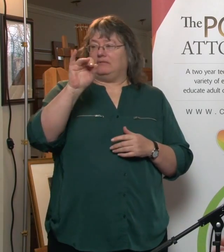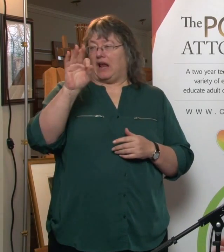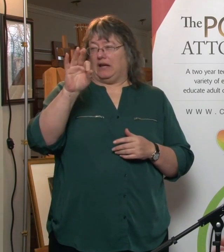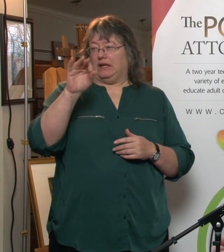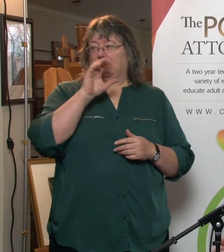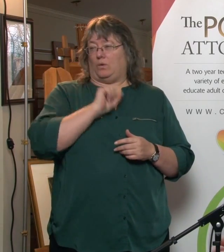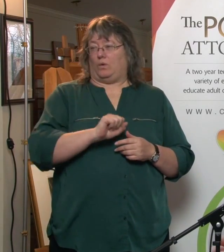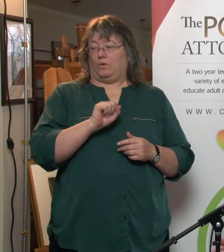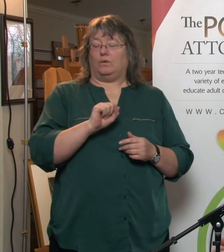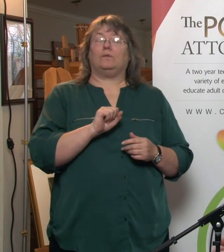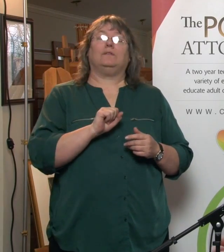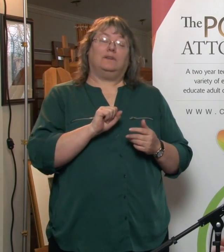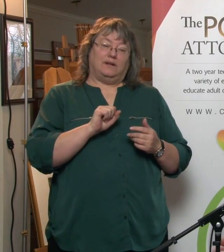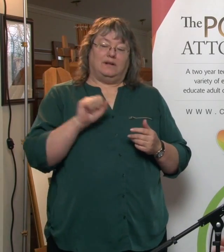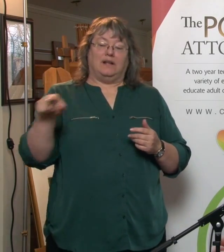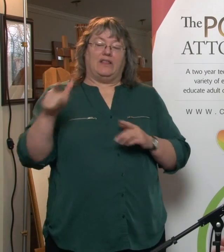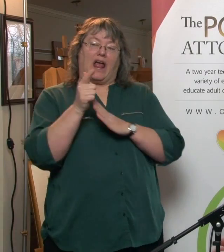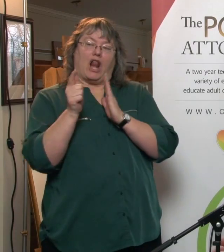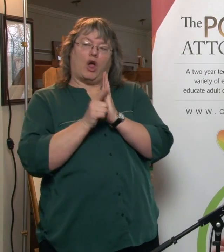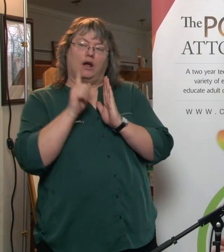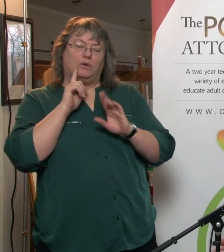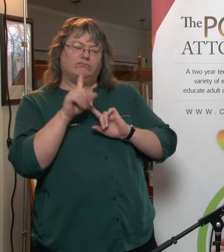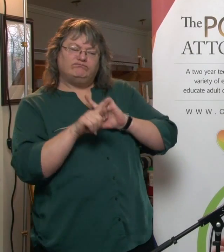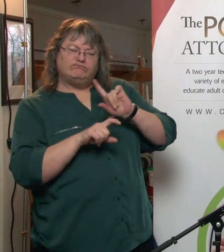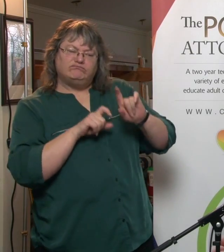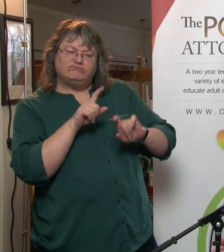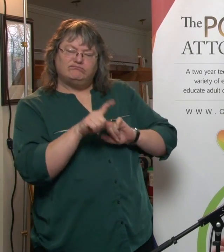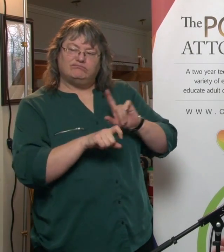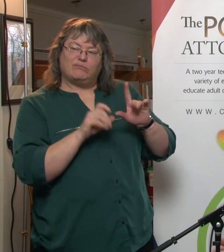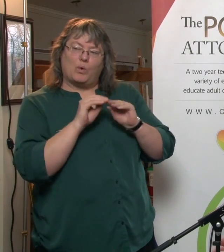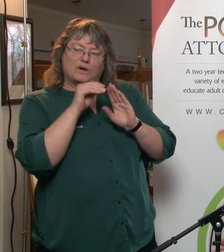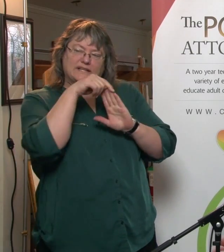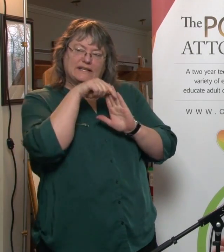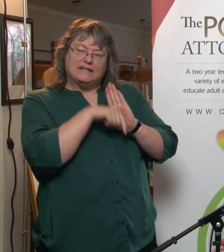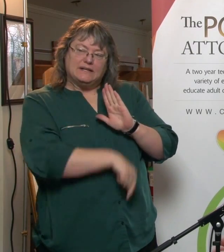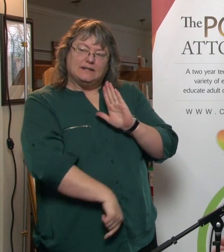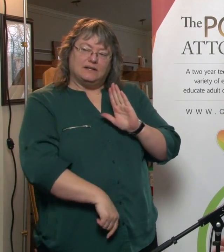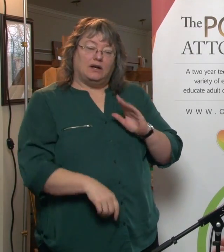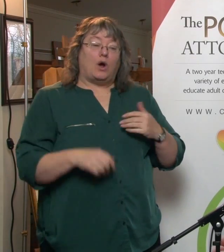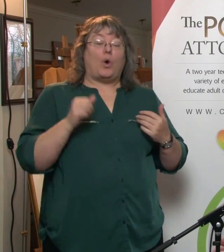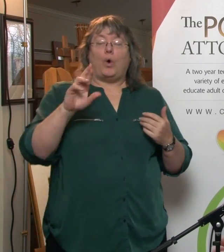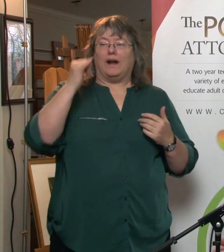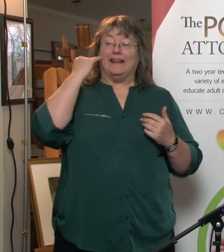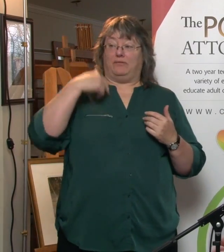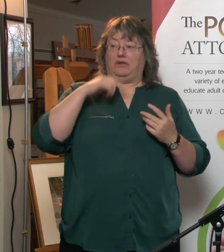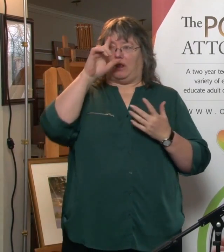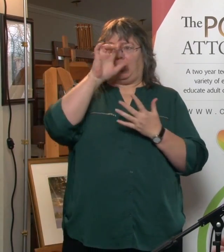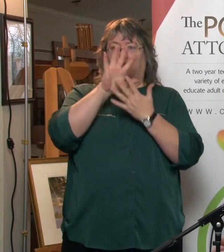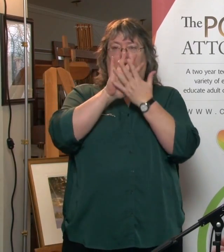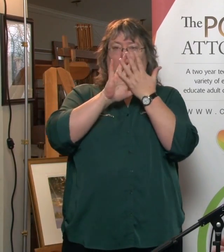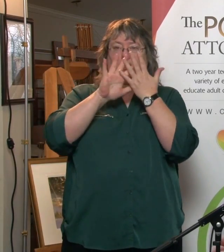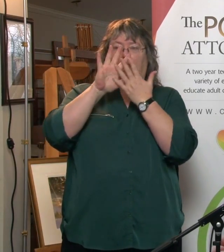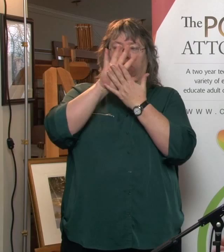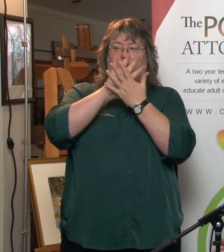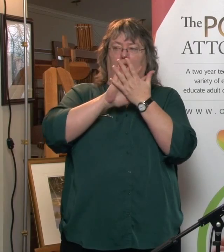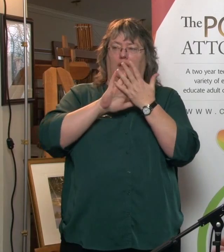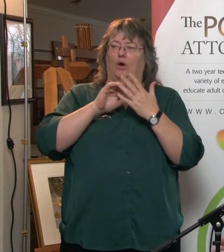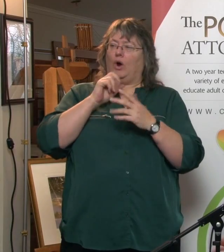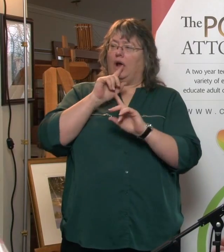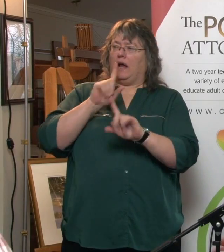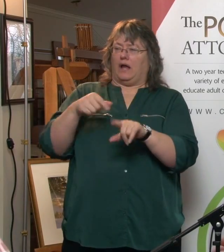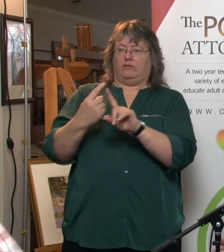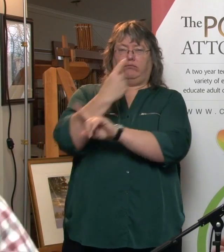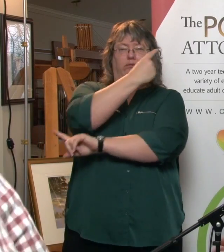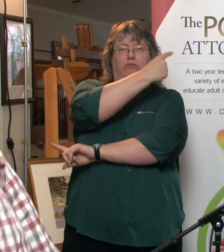they're probably going to probe a little deeper. Or if I'm obviously a little, if I'm saying things that aren't exactly